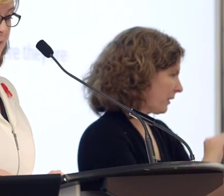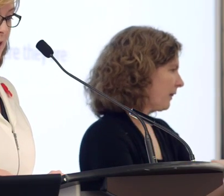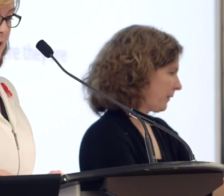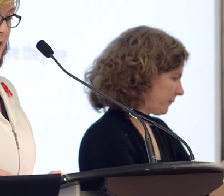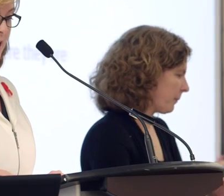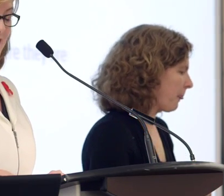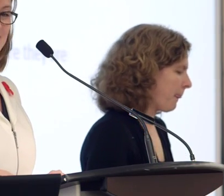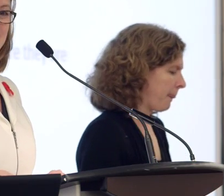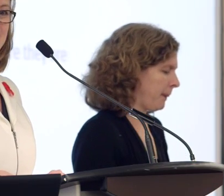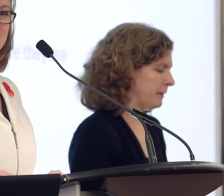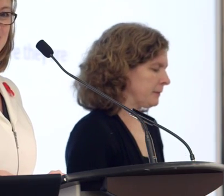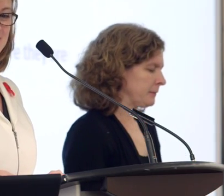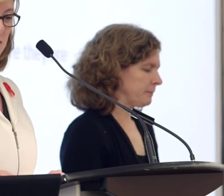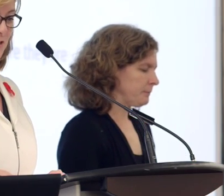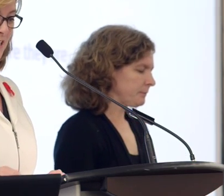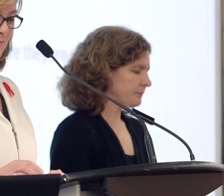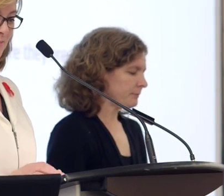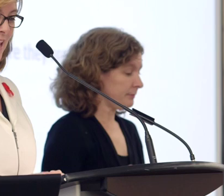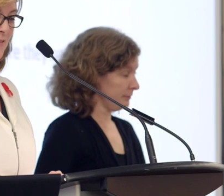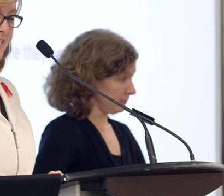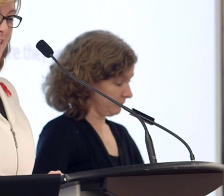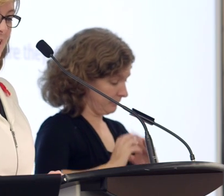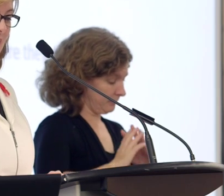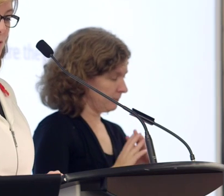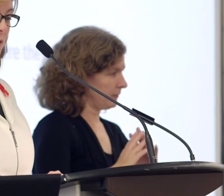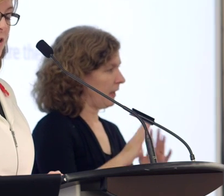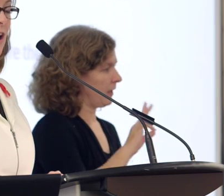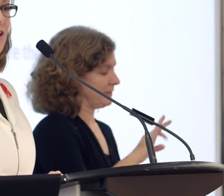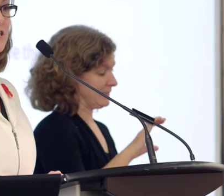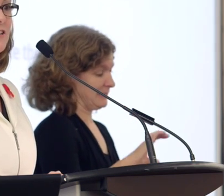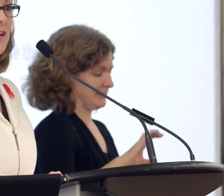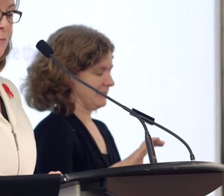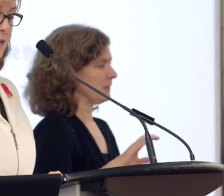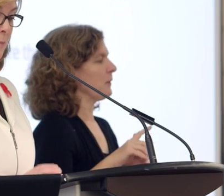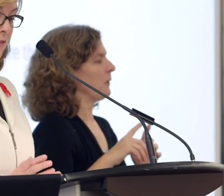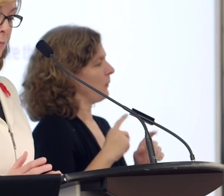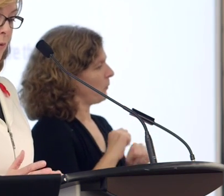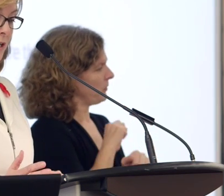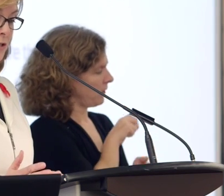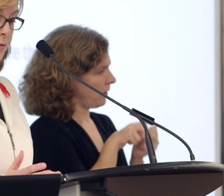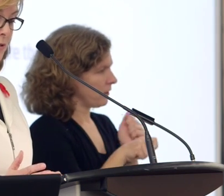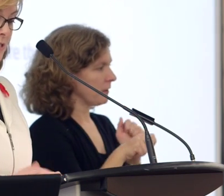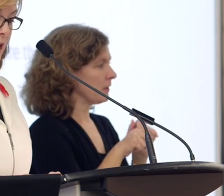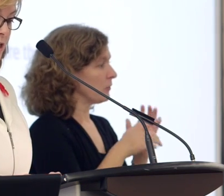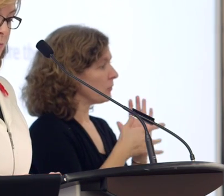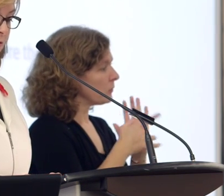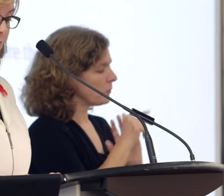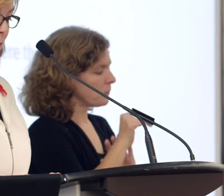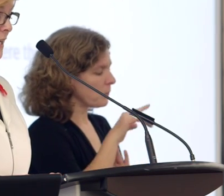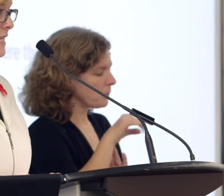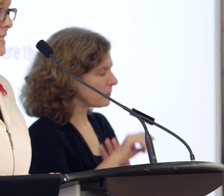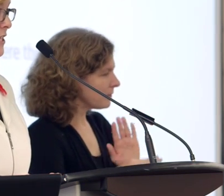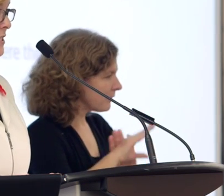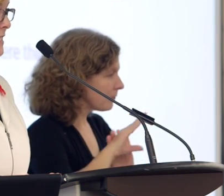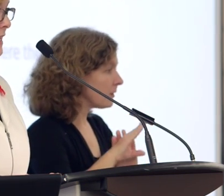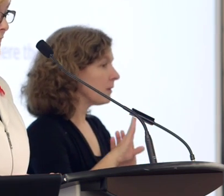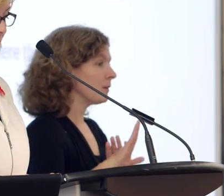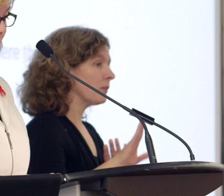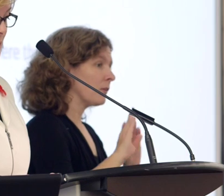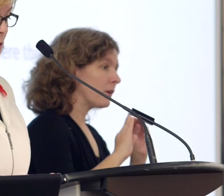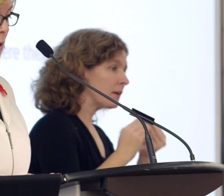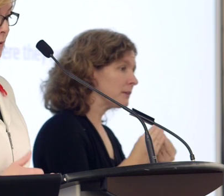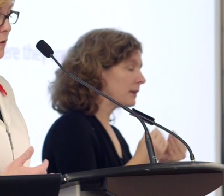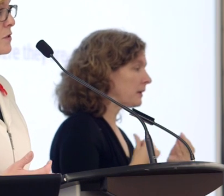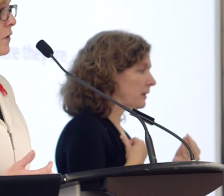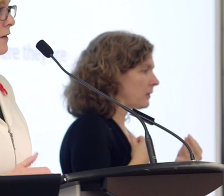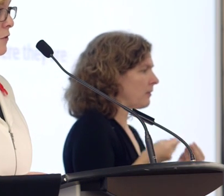vision. Since its inception, FCEC has worked hard to develop a number of important tools to provide organizations and